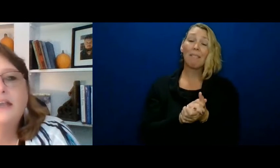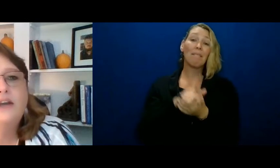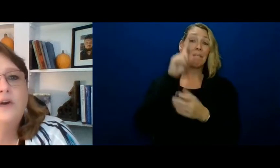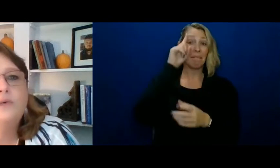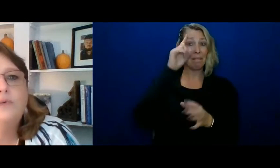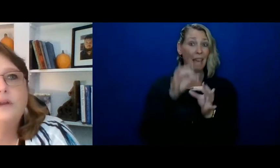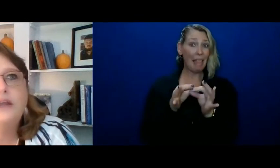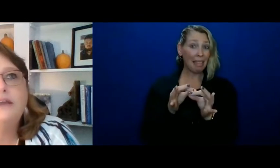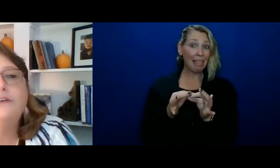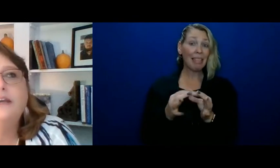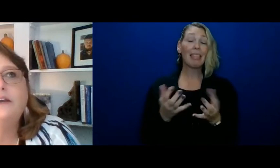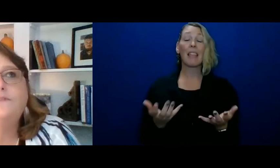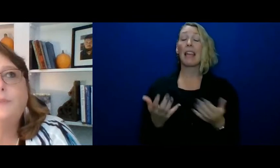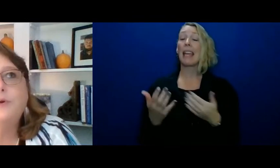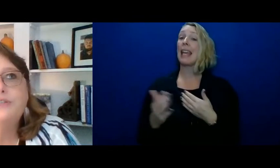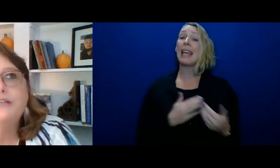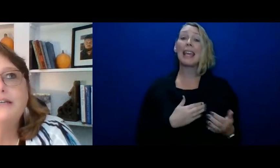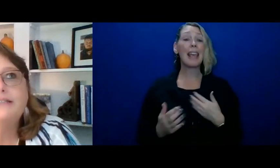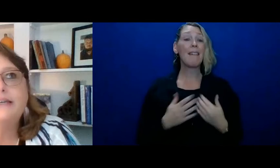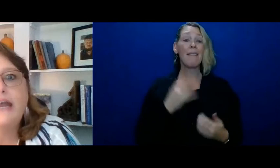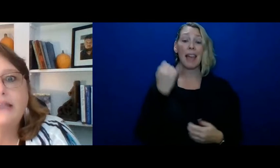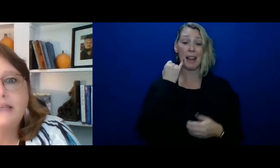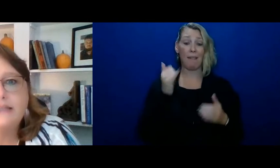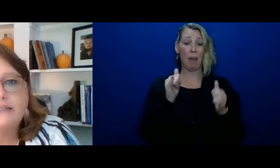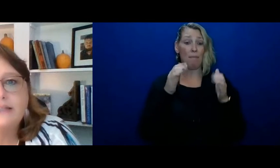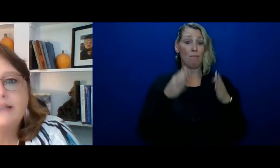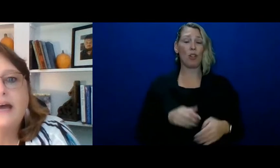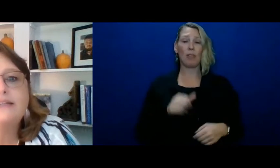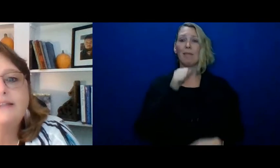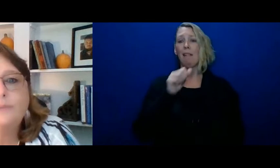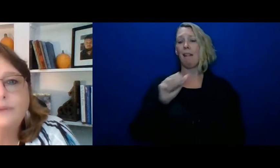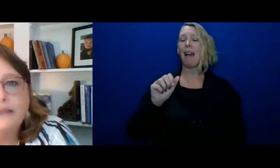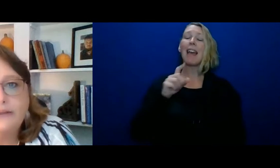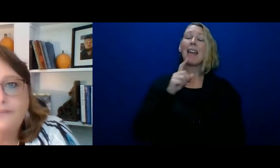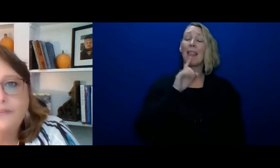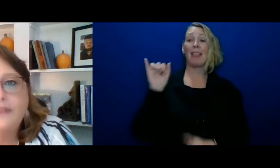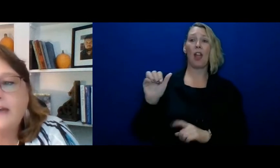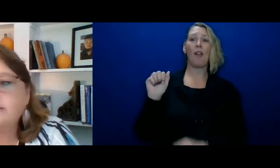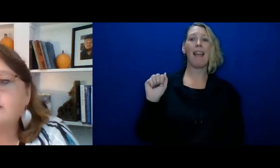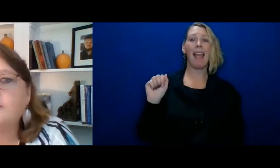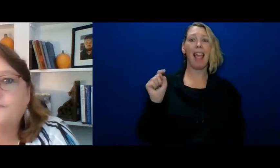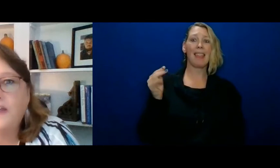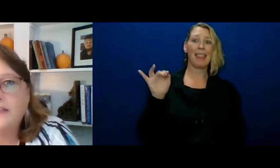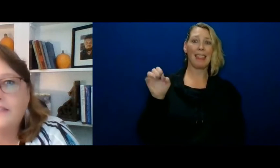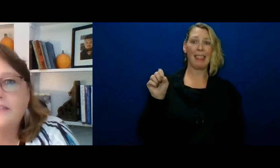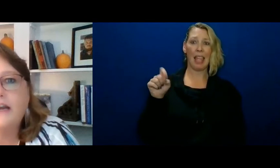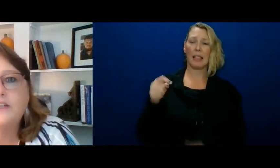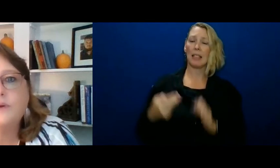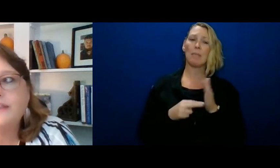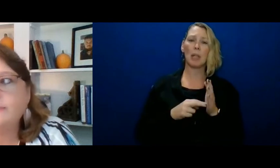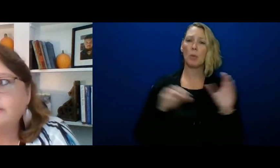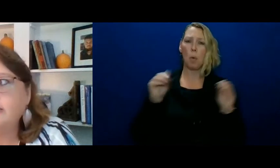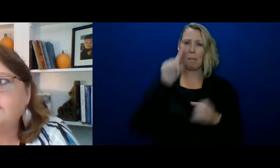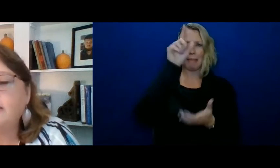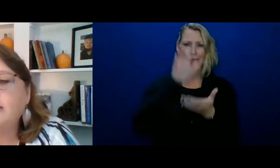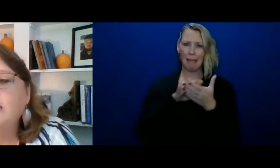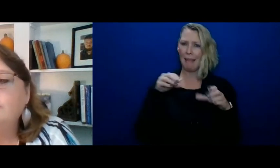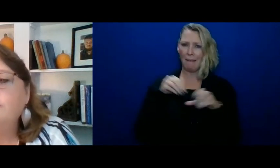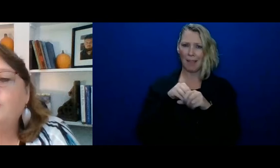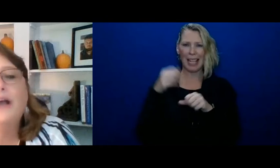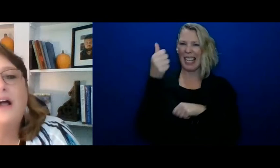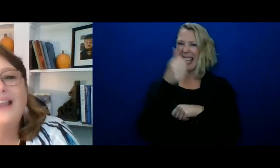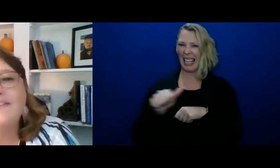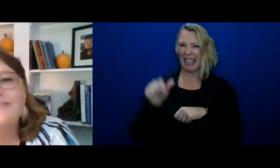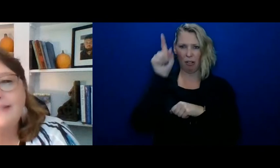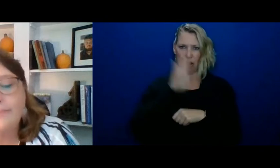You know, even if a person is an atheist, that is their belief. That is their faith. That is what they believe in.